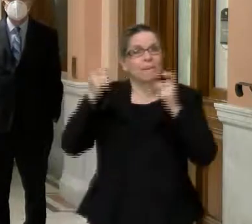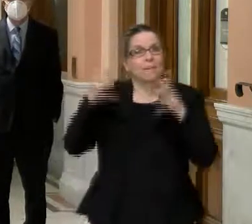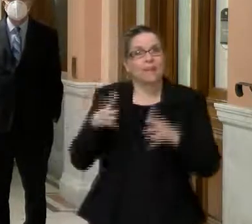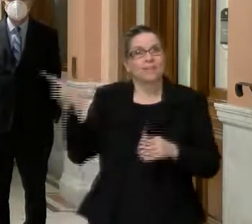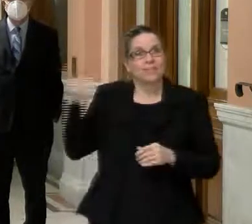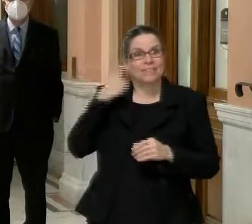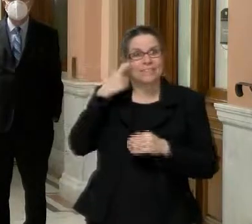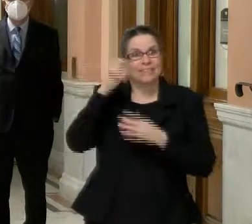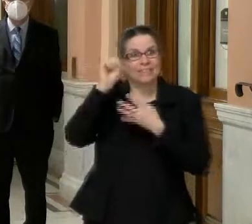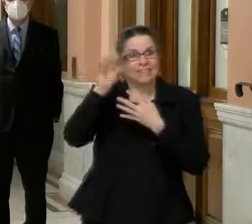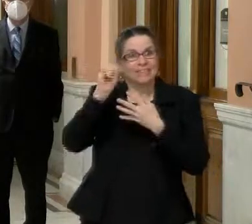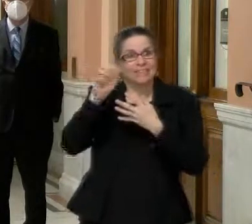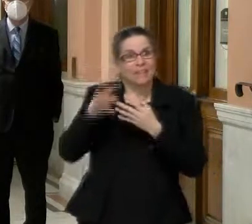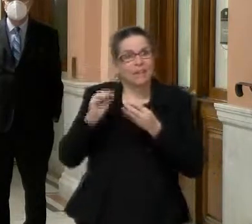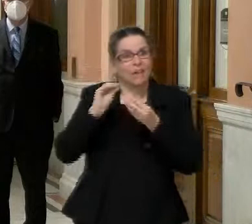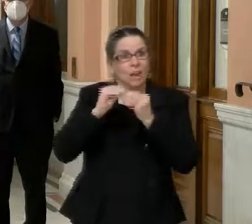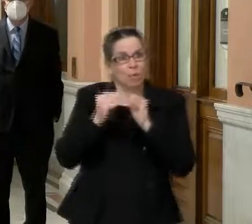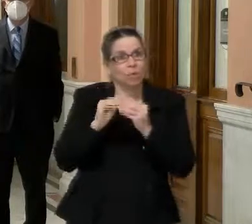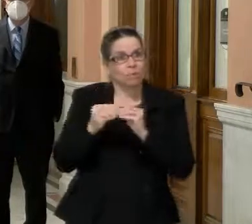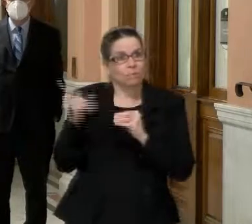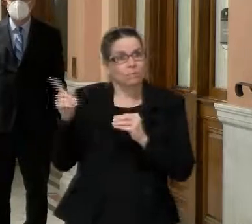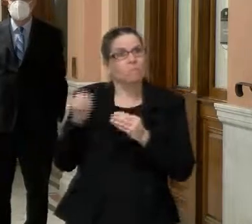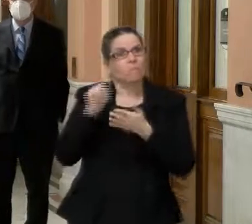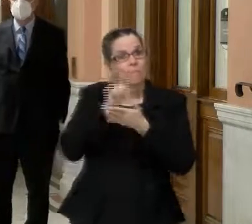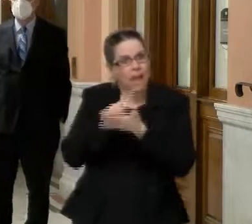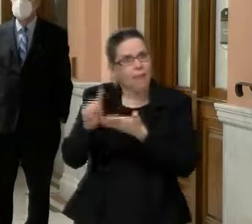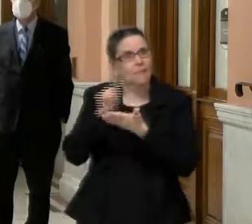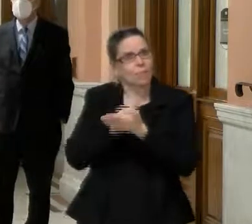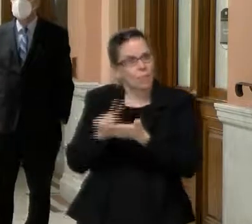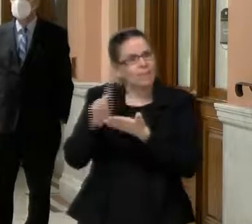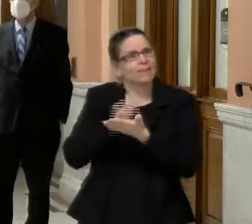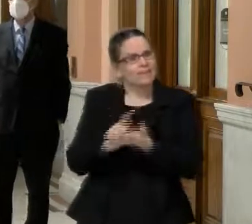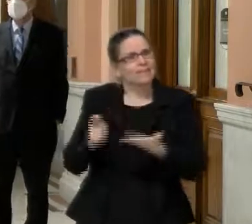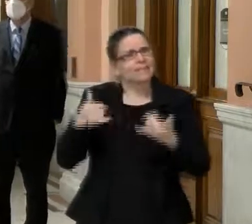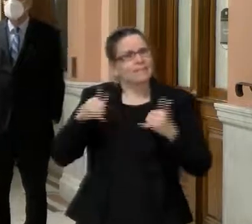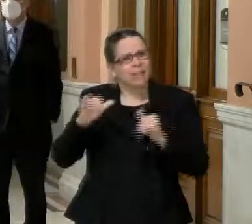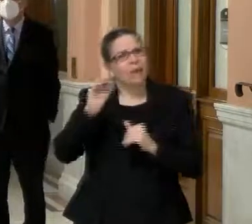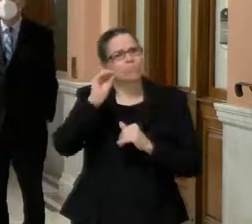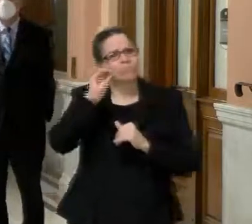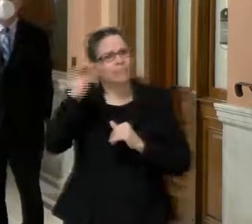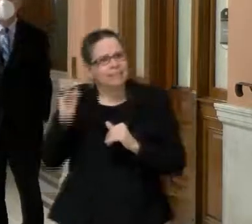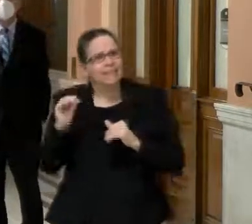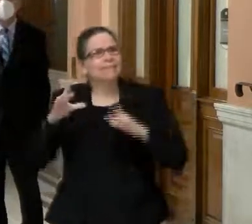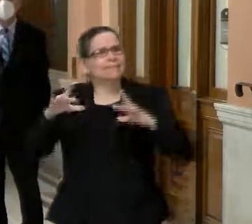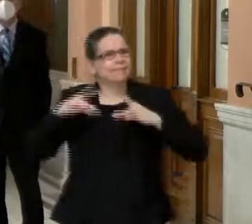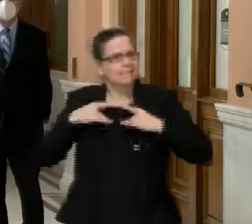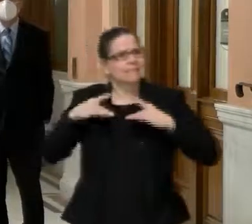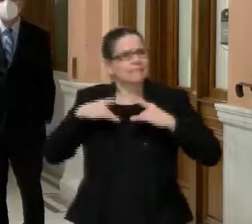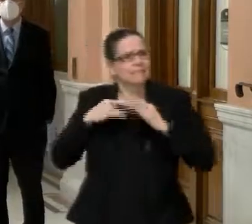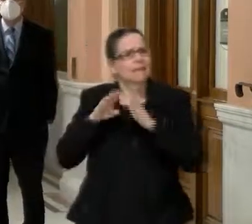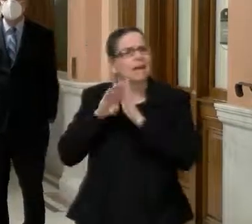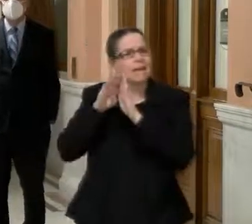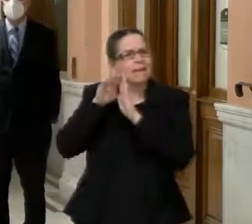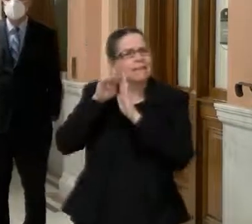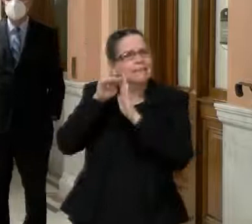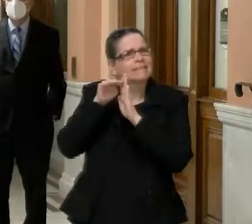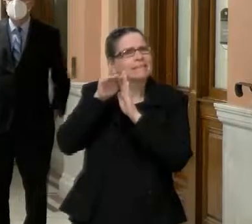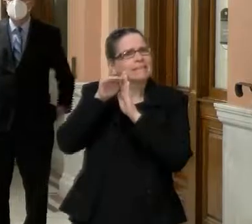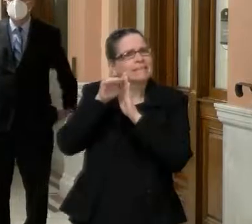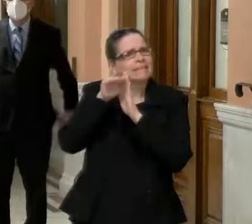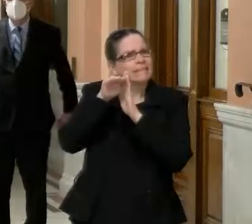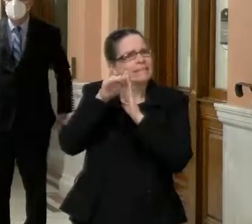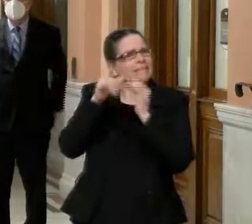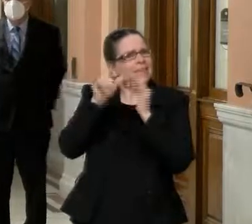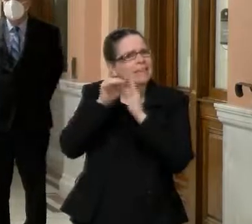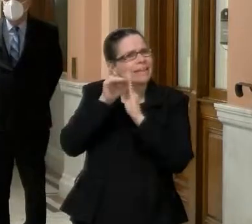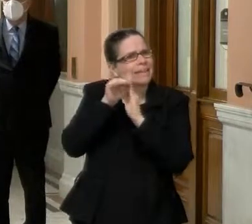um, our, our weekly rates and our total percentage of positivity rates, all of that is really, really great, but it's one